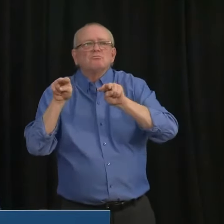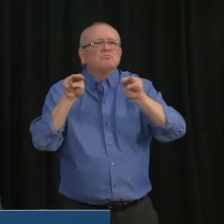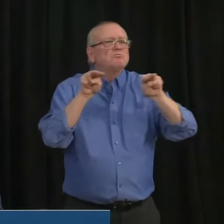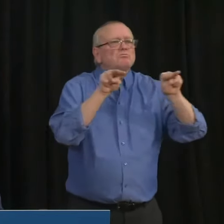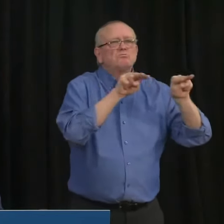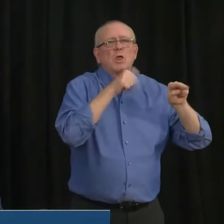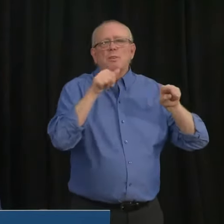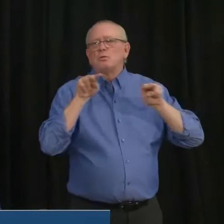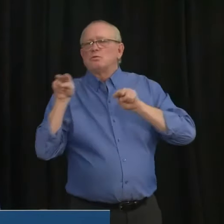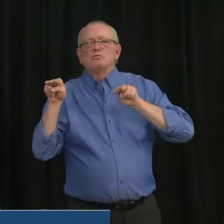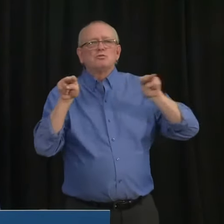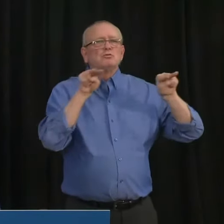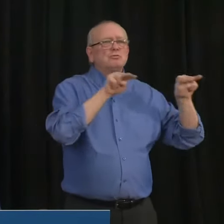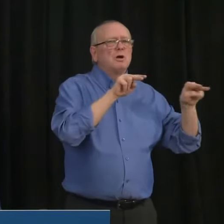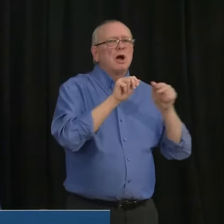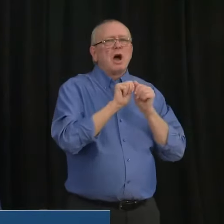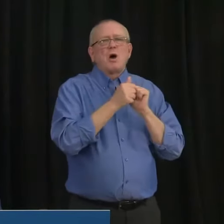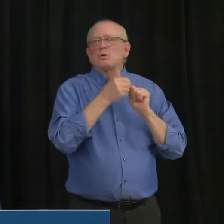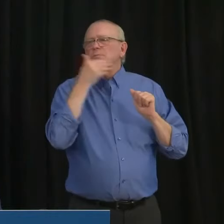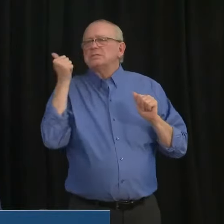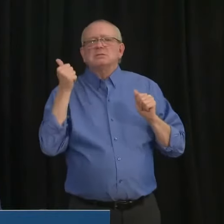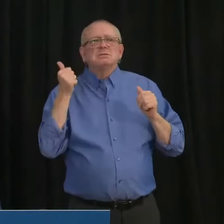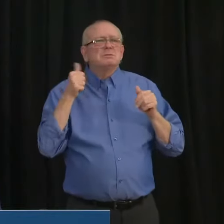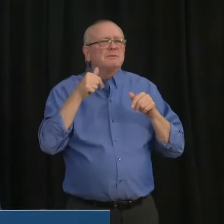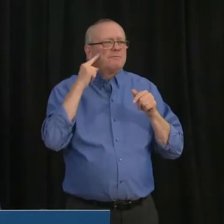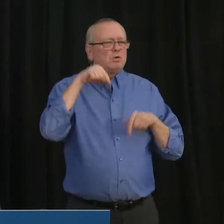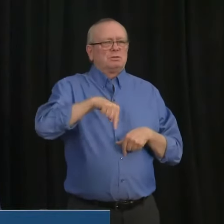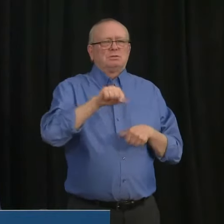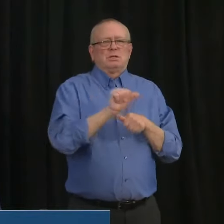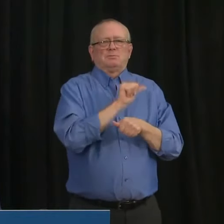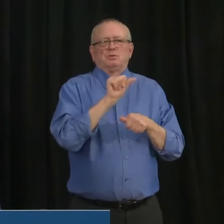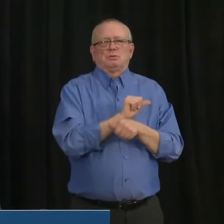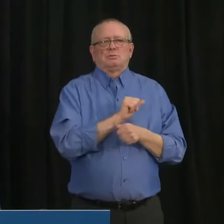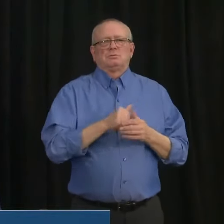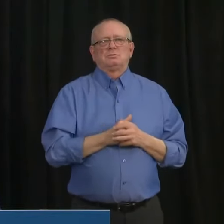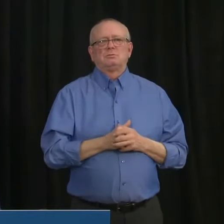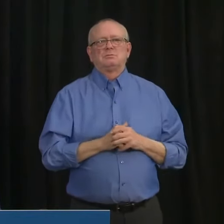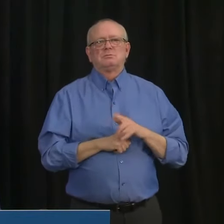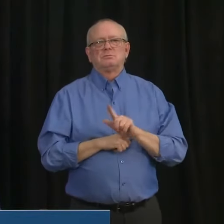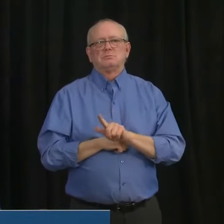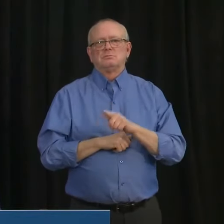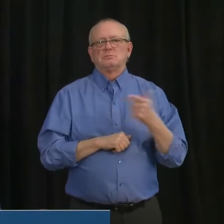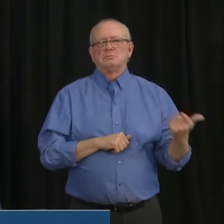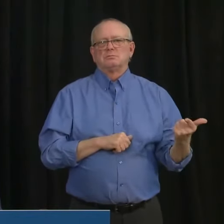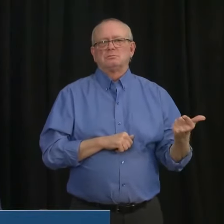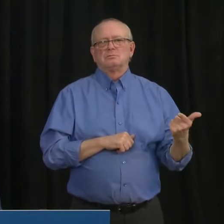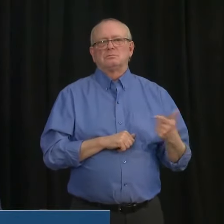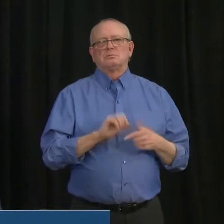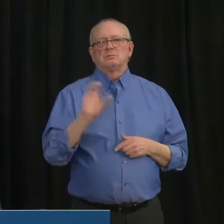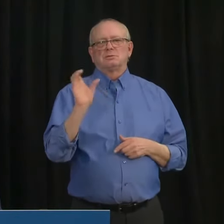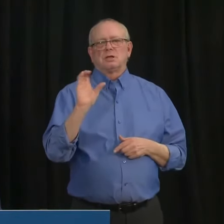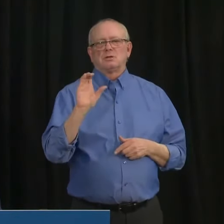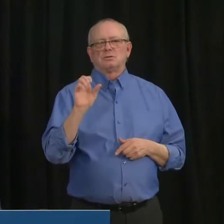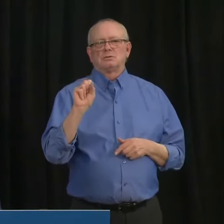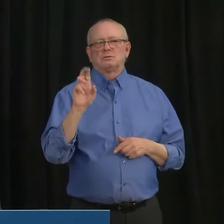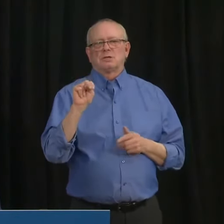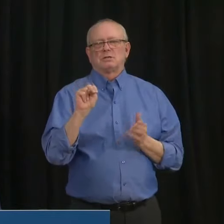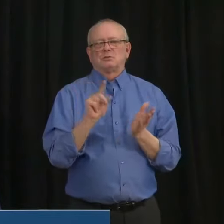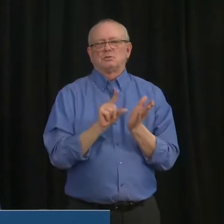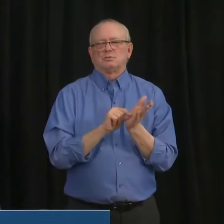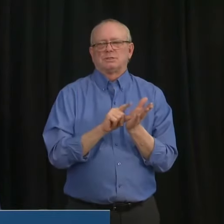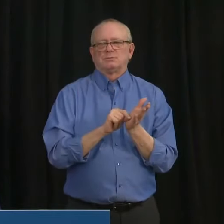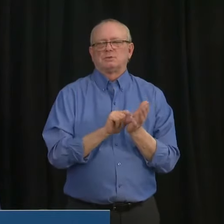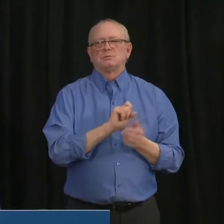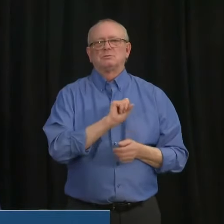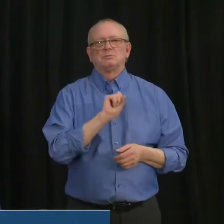Operator, can you please put through the next caller? The next question comes from Rick Bell, the Calvary Sun. Your line is open. Uh, good